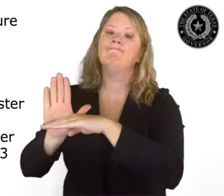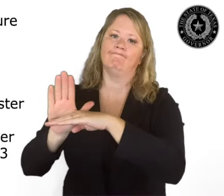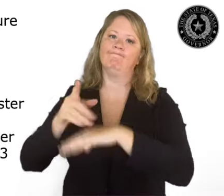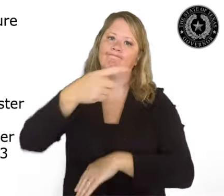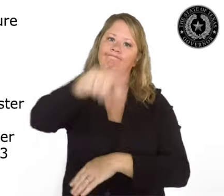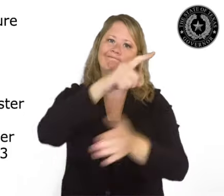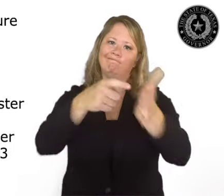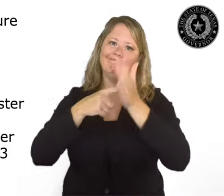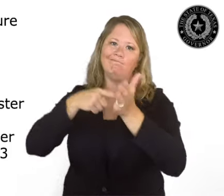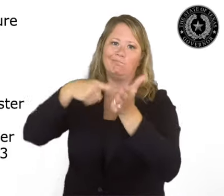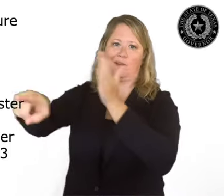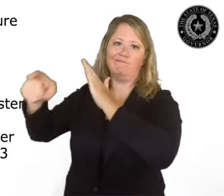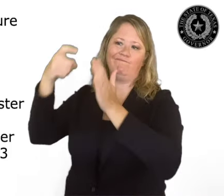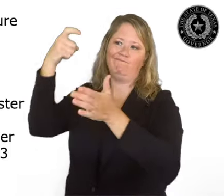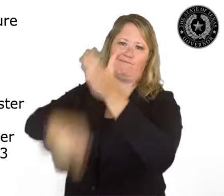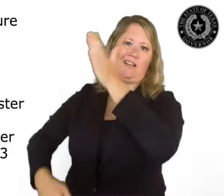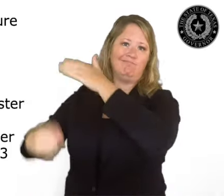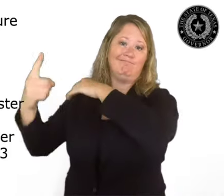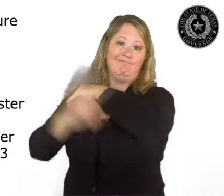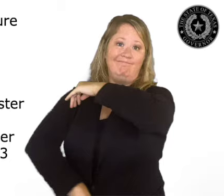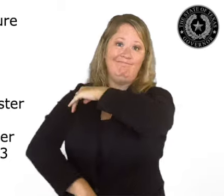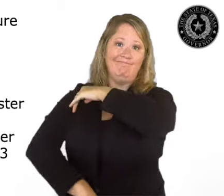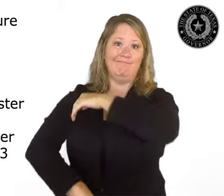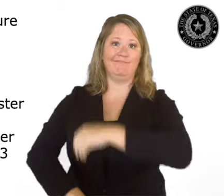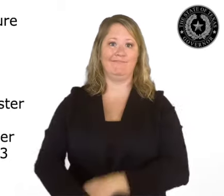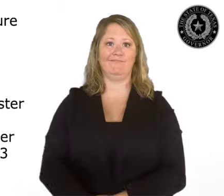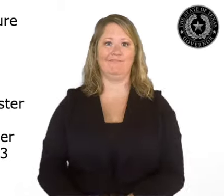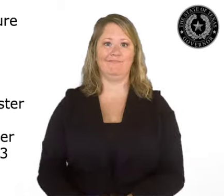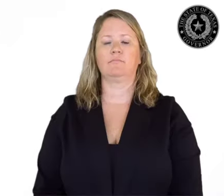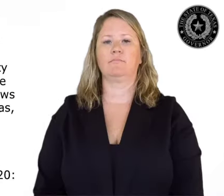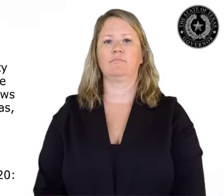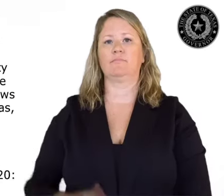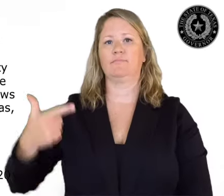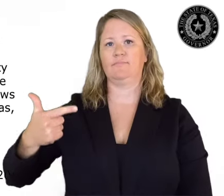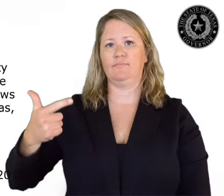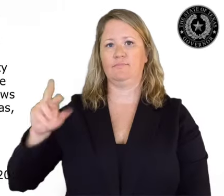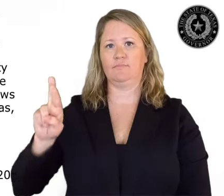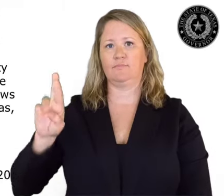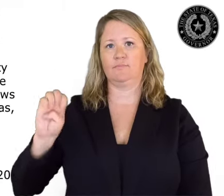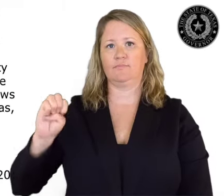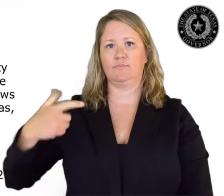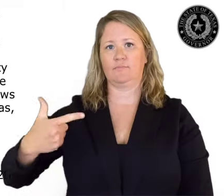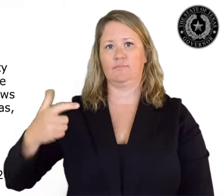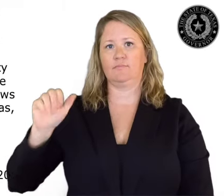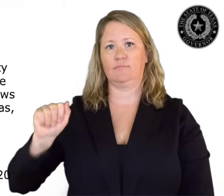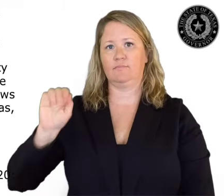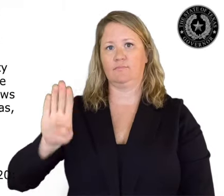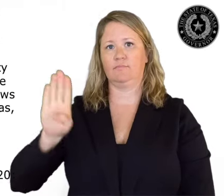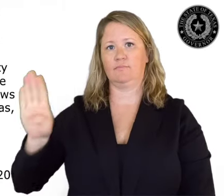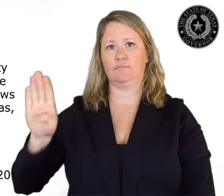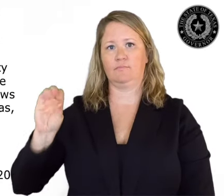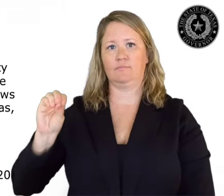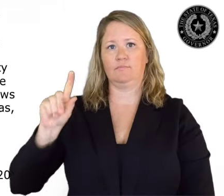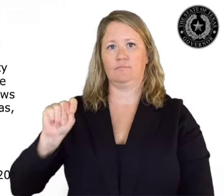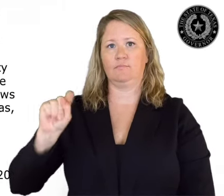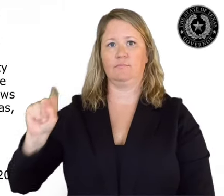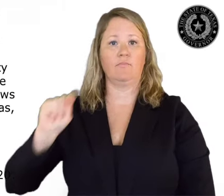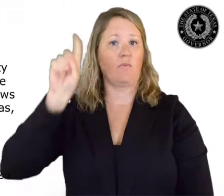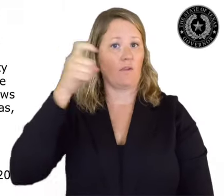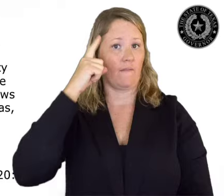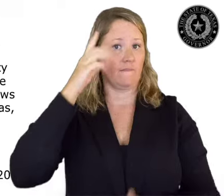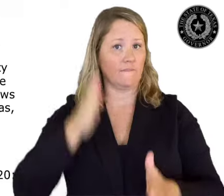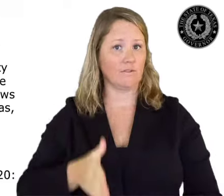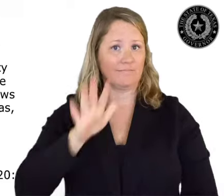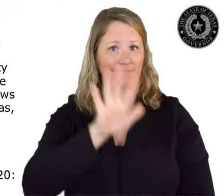punishable under Section 418.173 by fine Now, therefore, I, Greg Abbott,